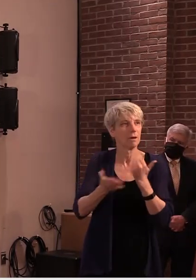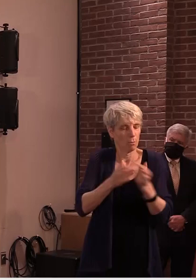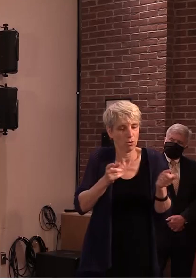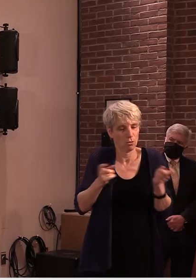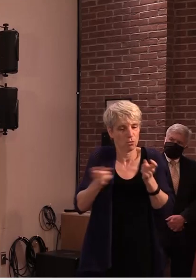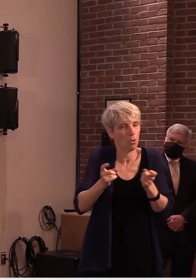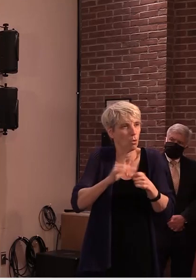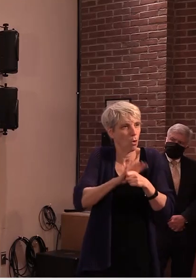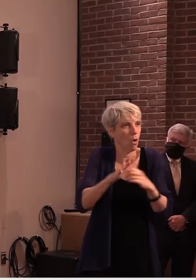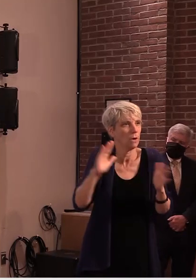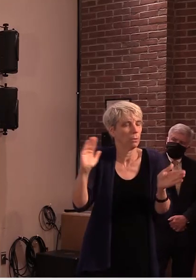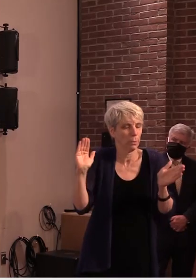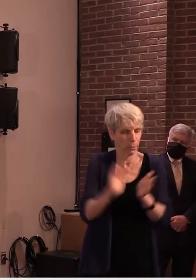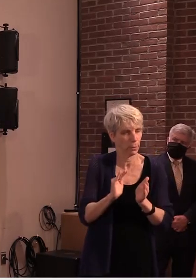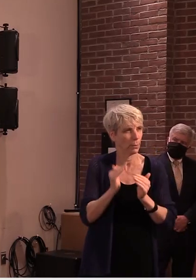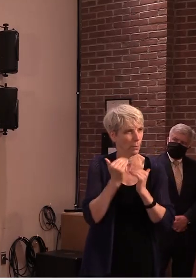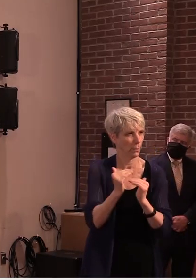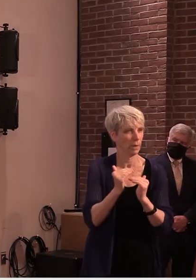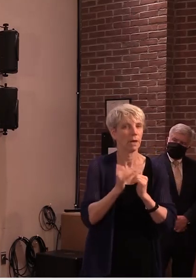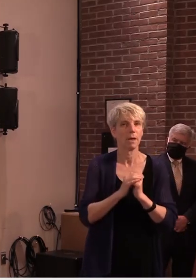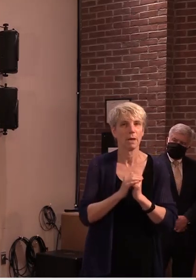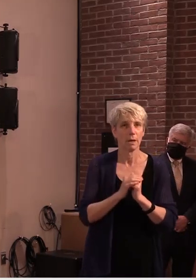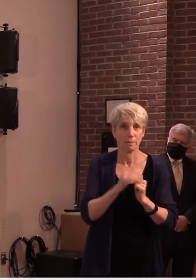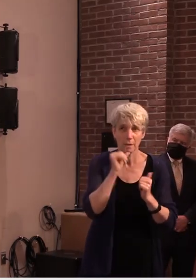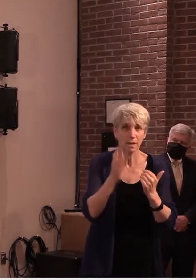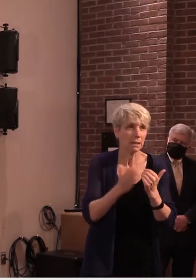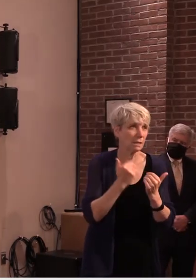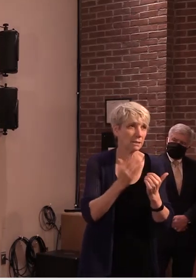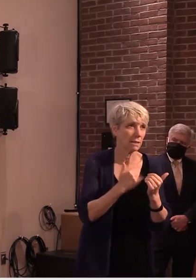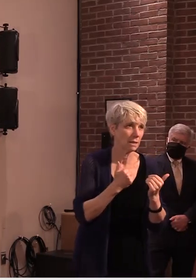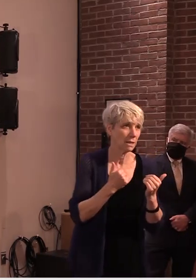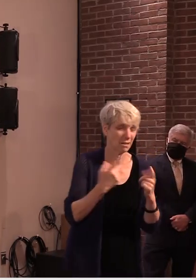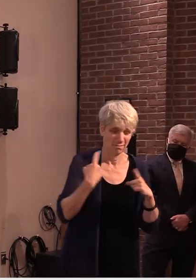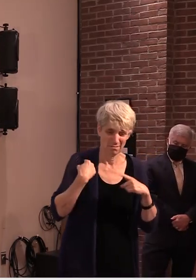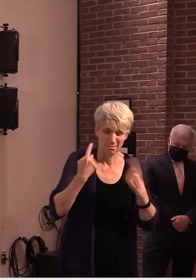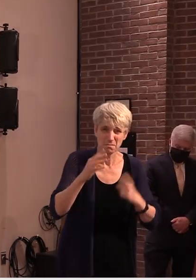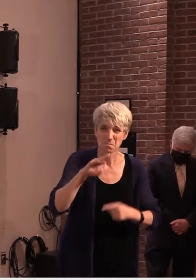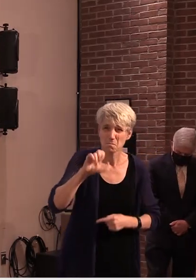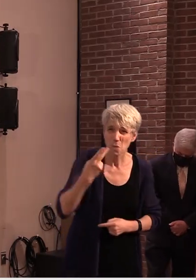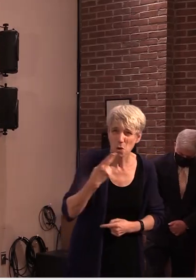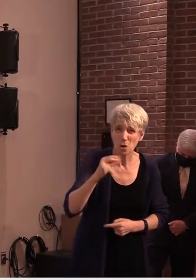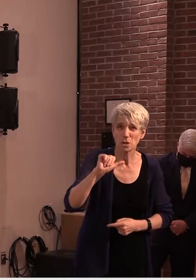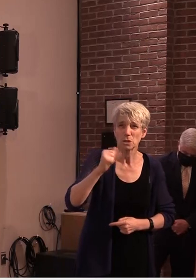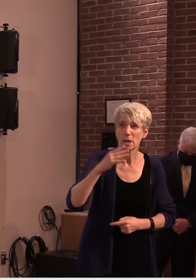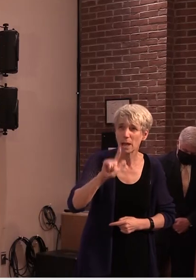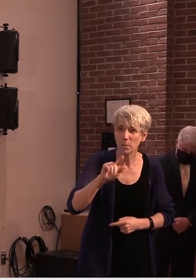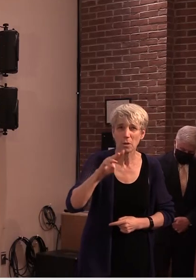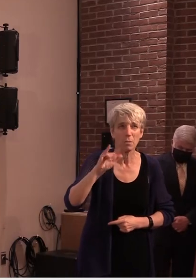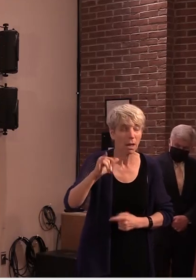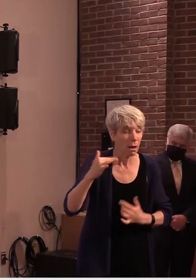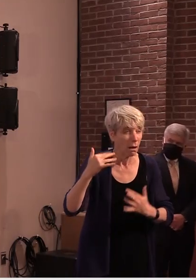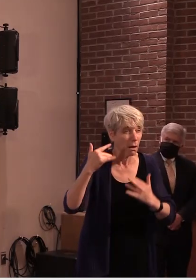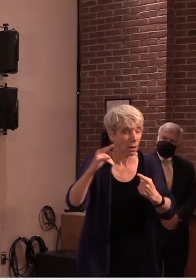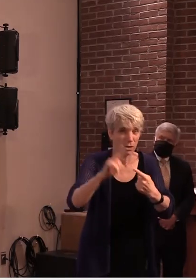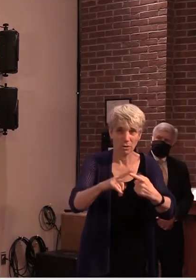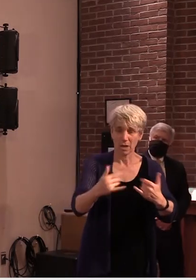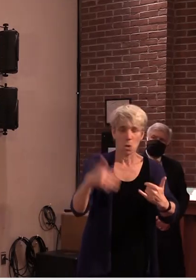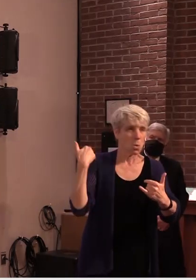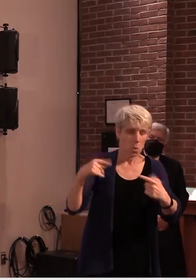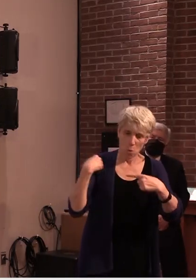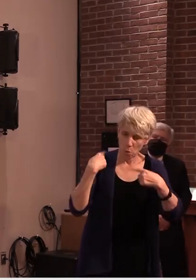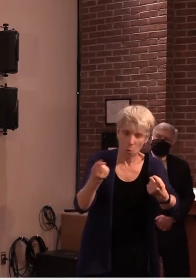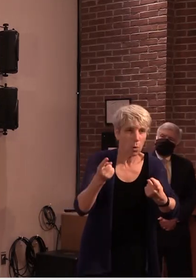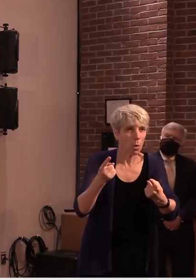especially as the months drag on or seemingly fly by i know that for many